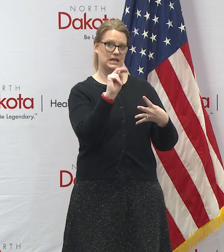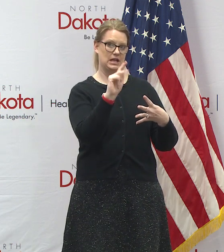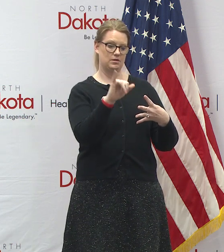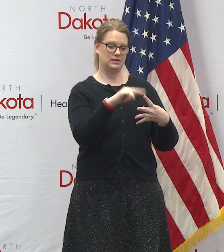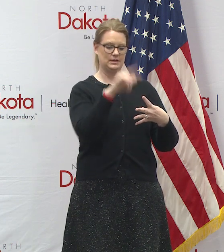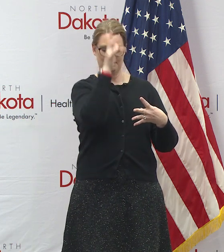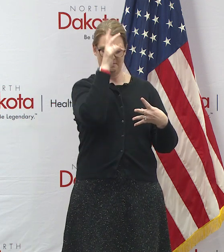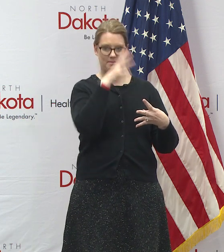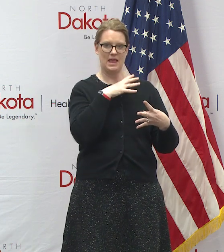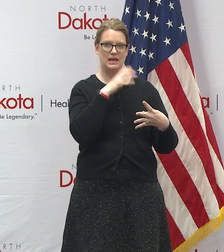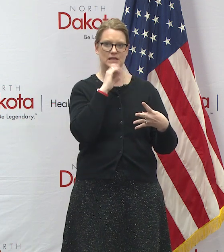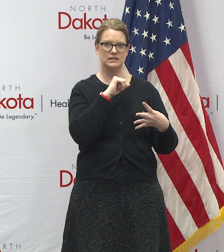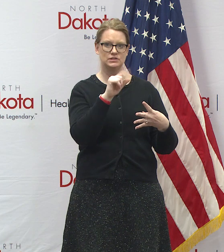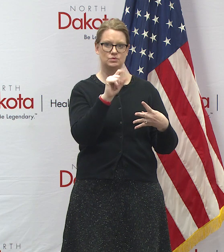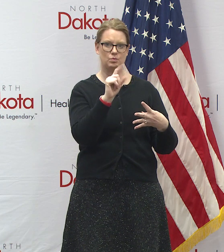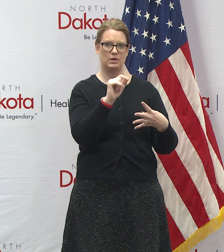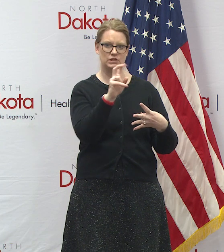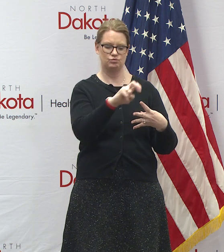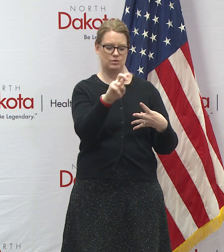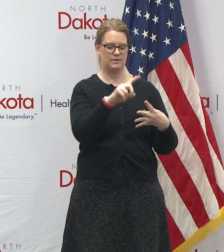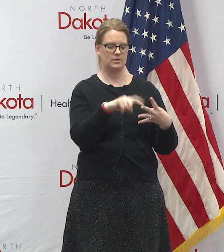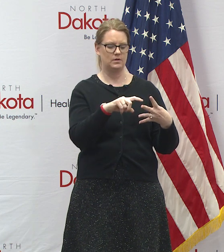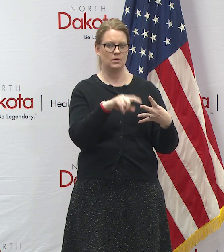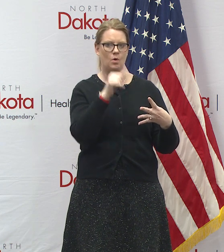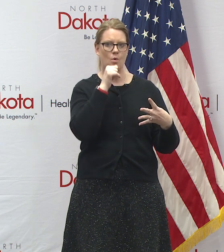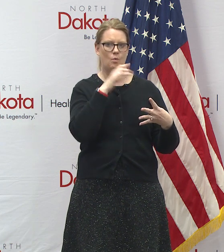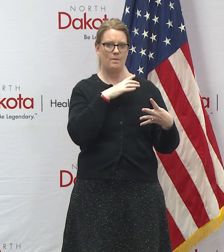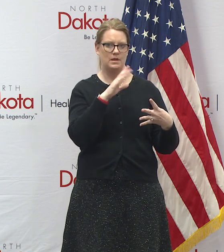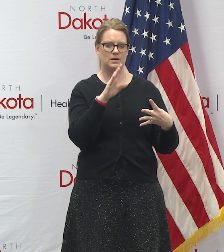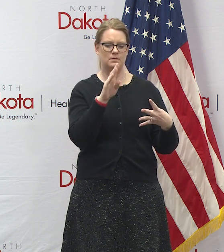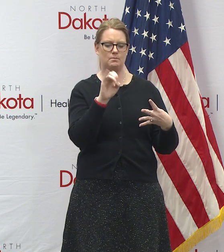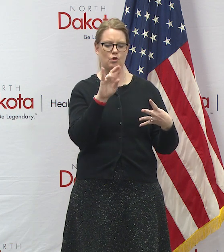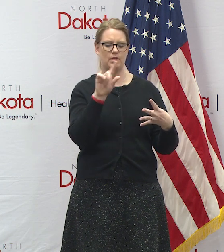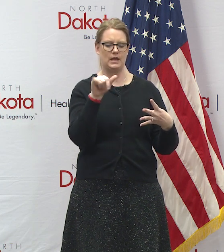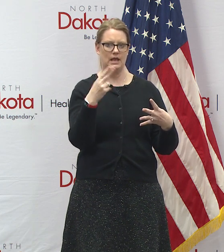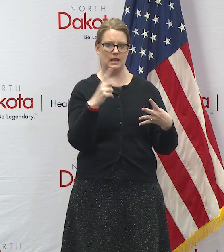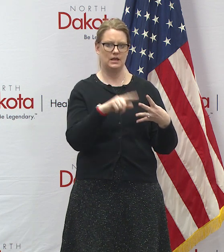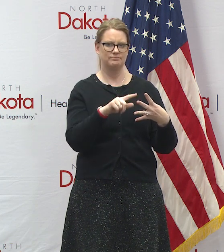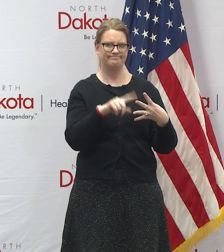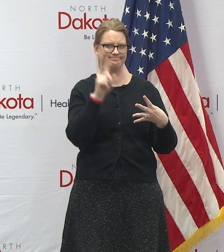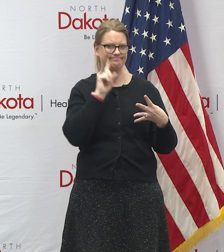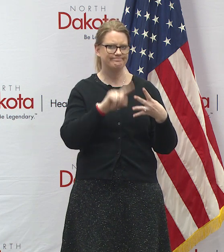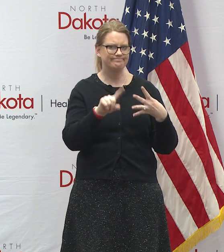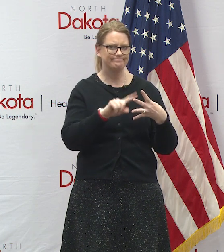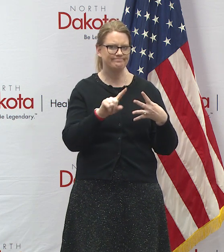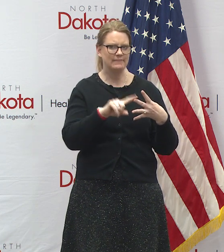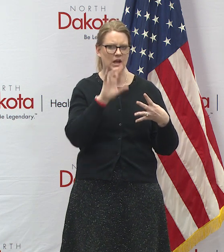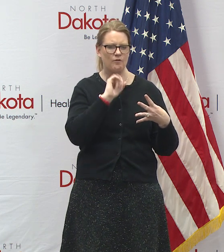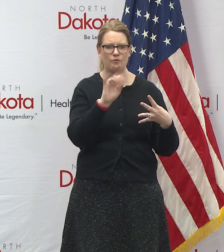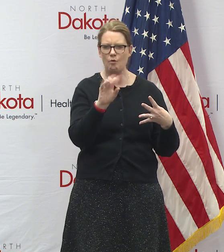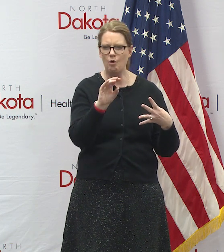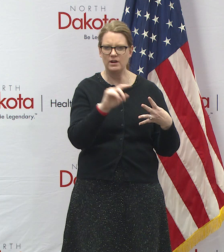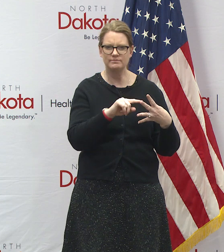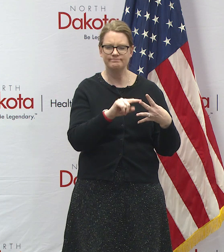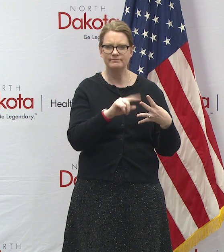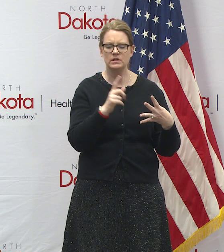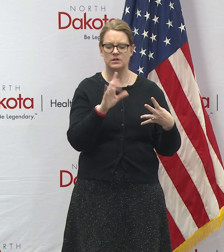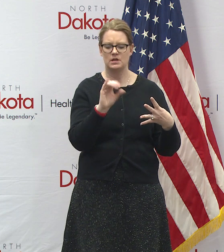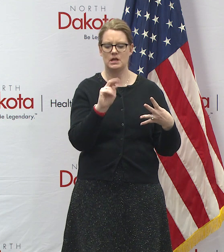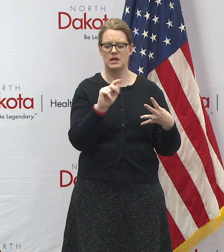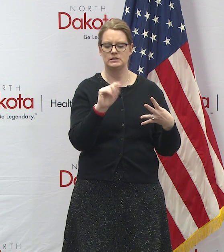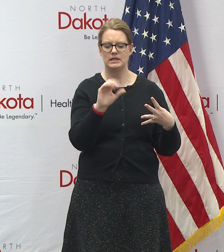travel related, a woman in her 40s, Burley County, under investigation with our contact tracing team